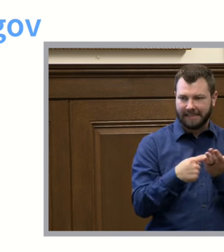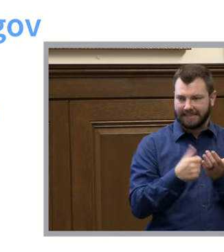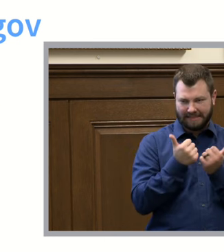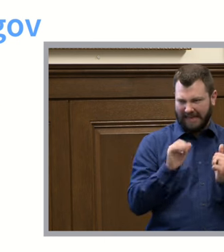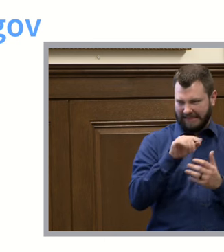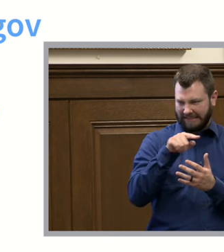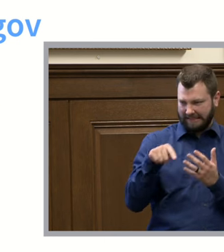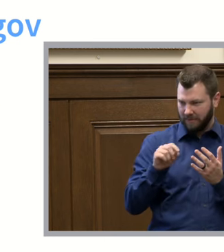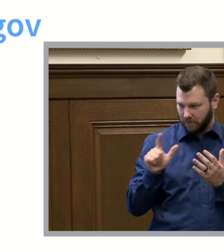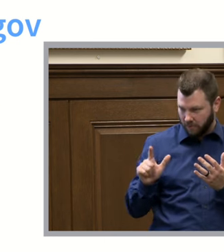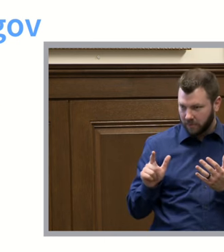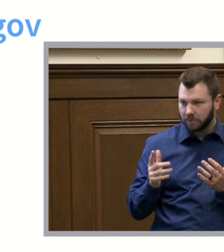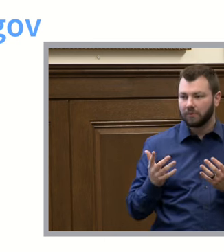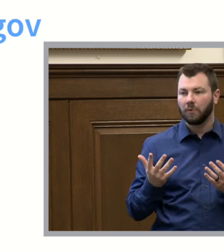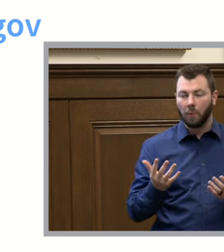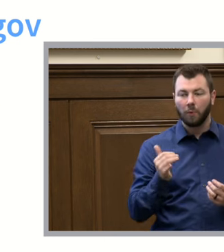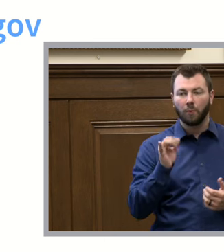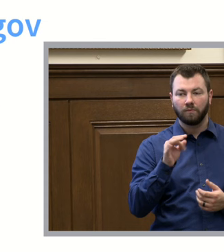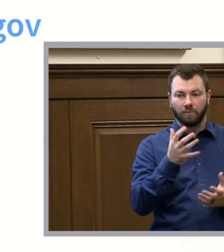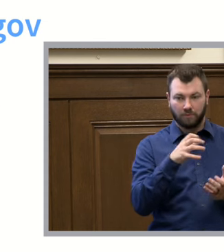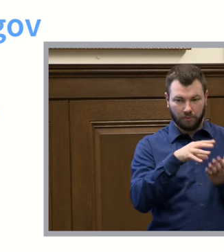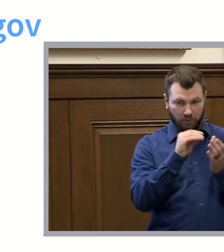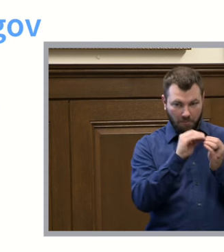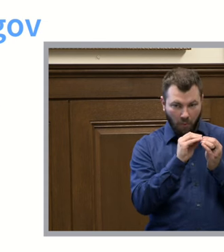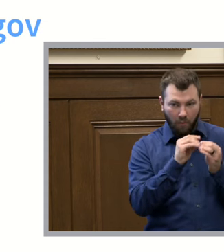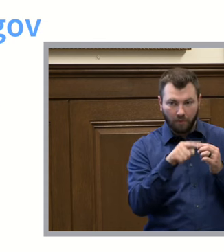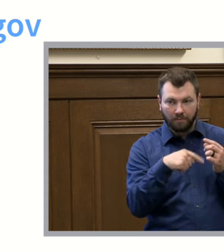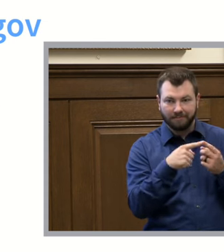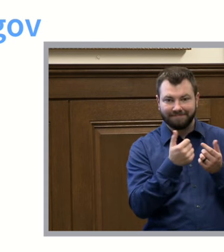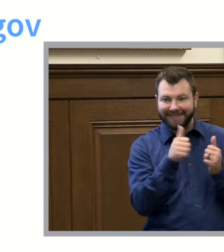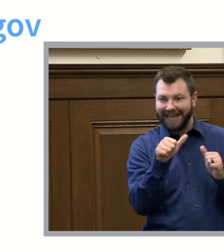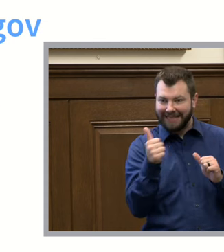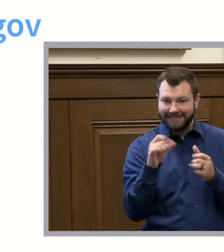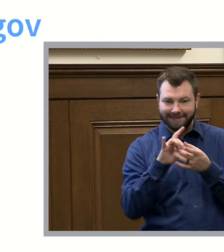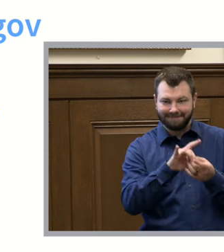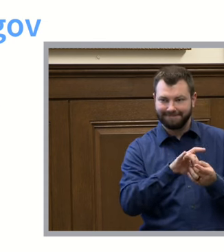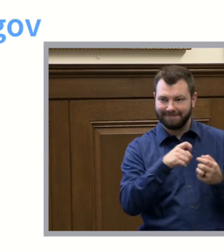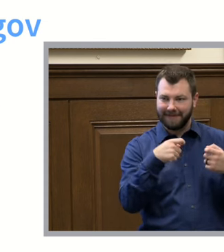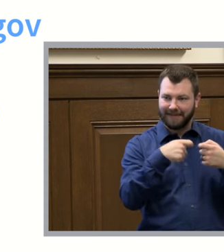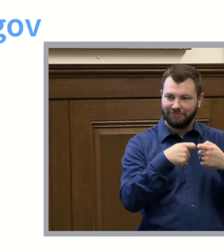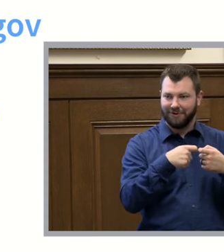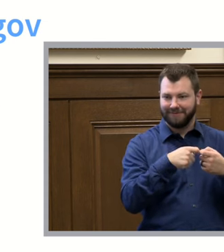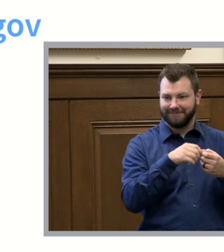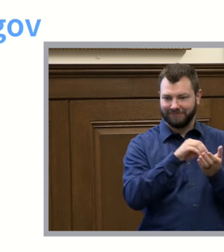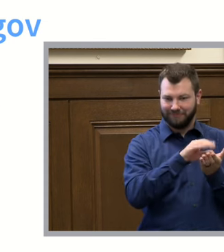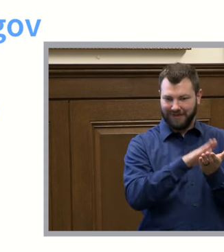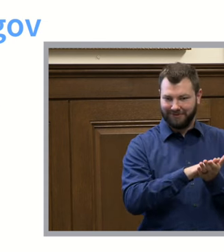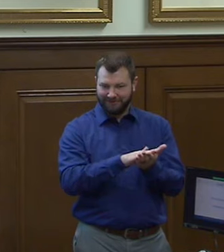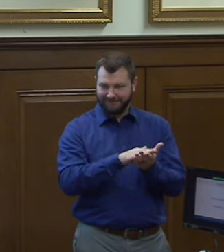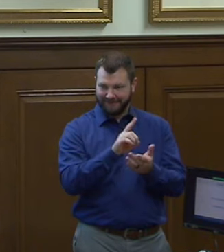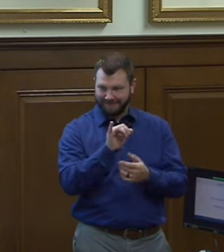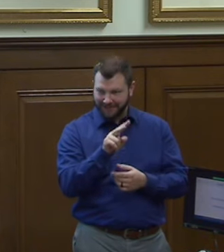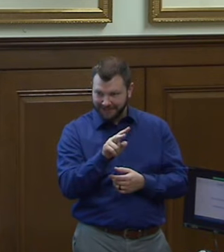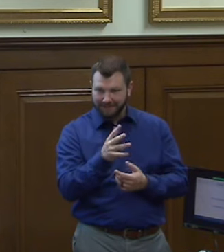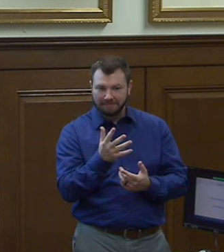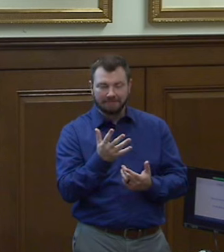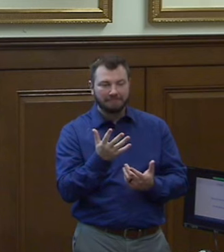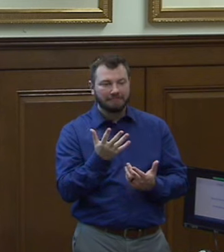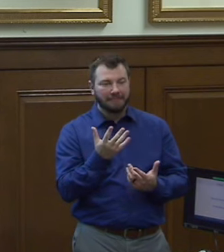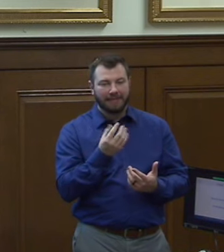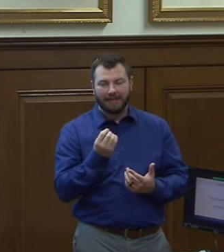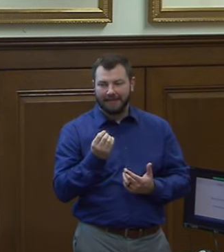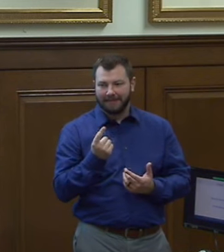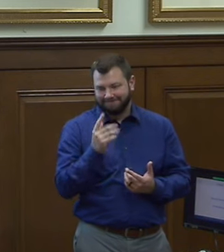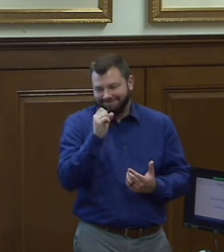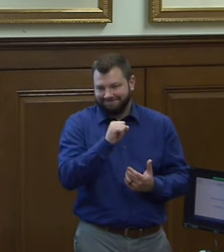or if you'd like to learn more about anything else with the electronic records division and i guess as a